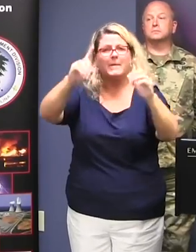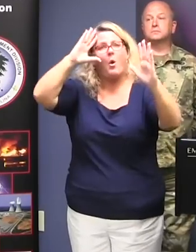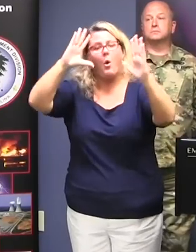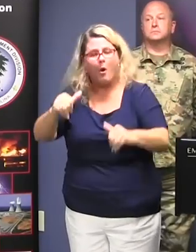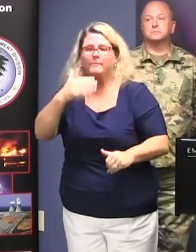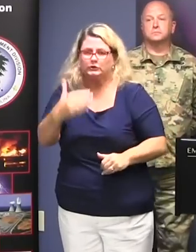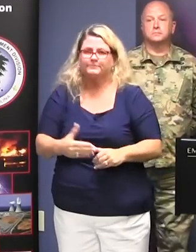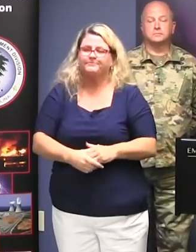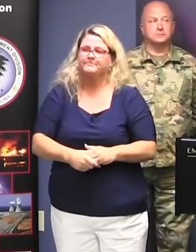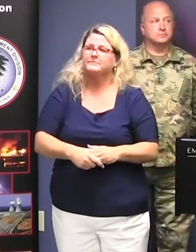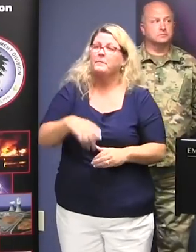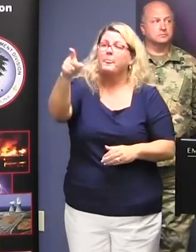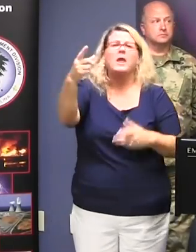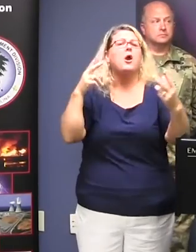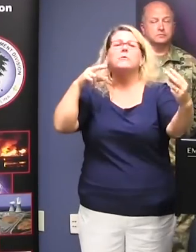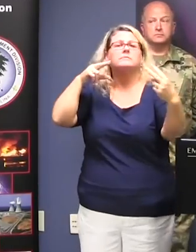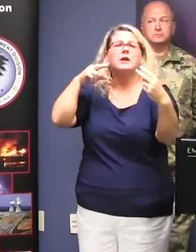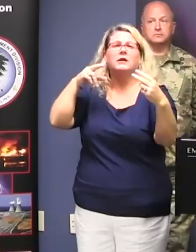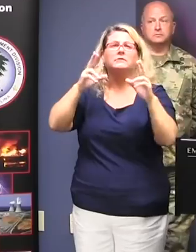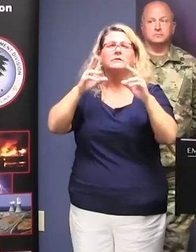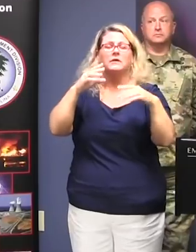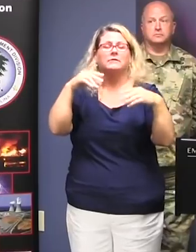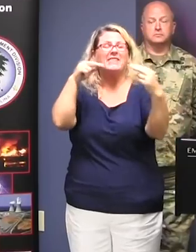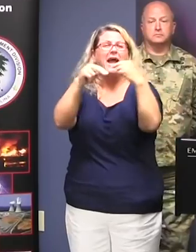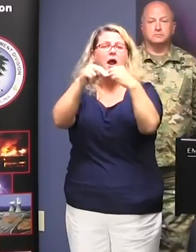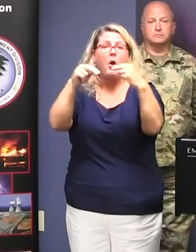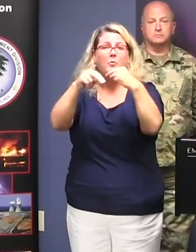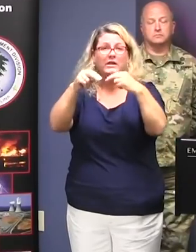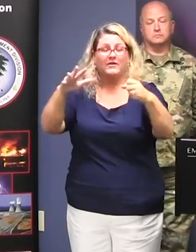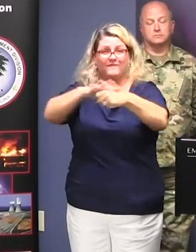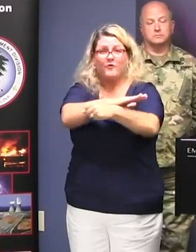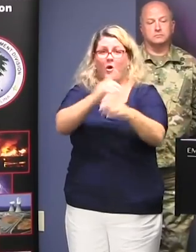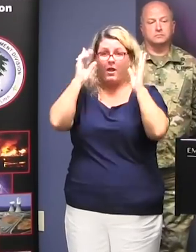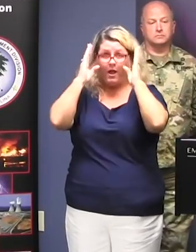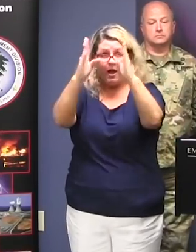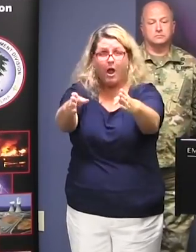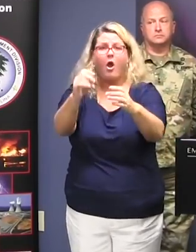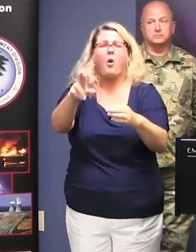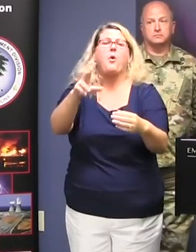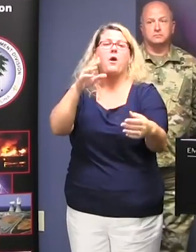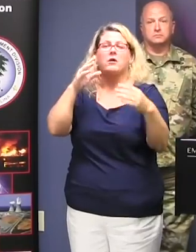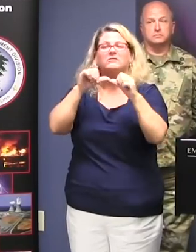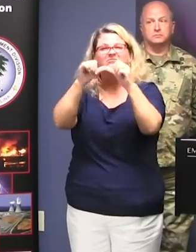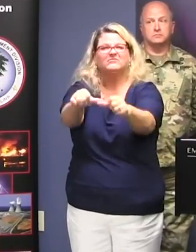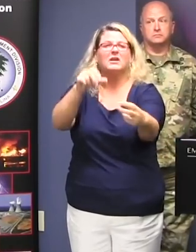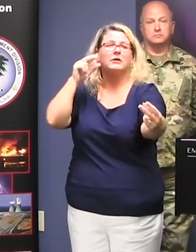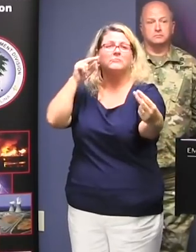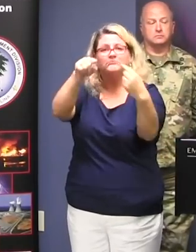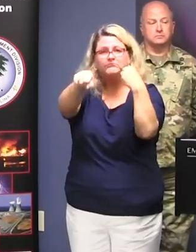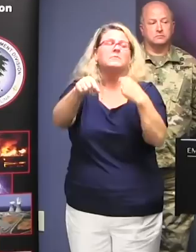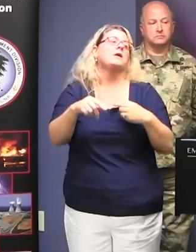reversing the lanes on the interstates? We're considering all of those things. We're considering everything from A to Z on how to keep the people and property safe.